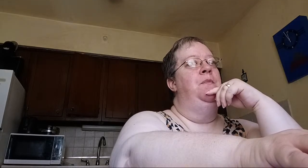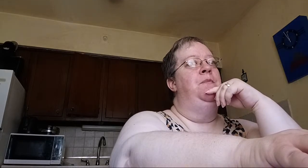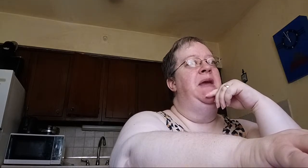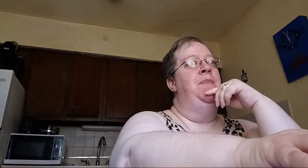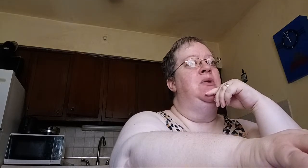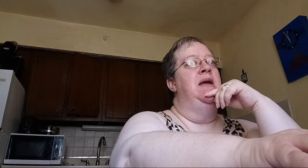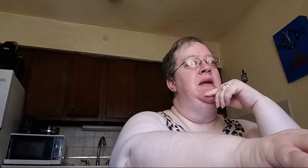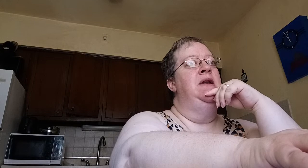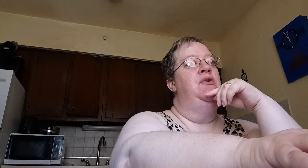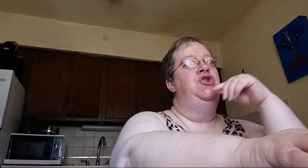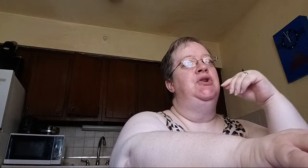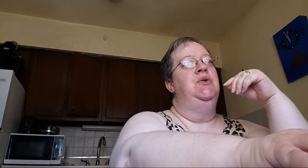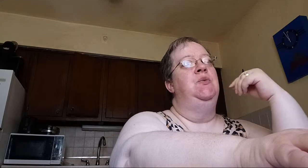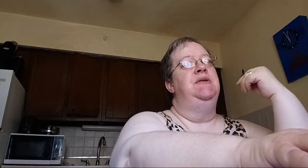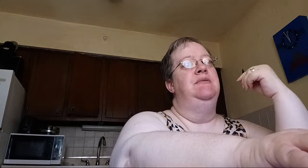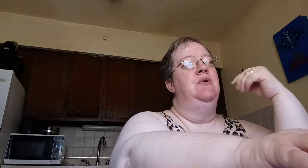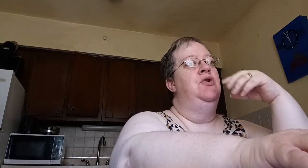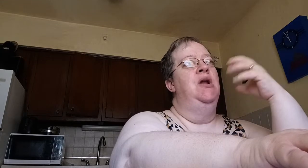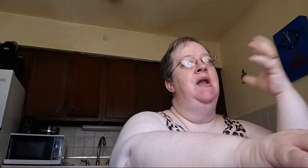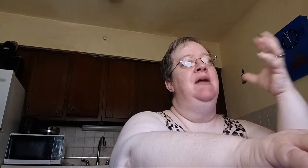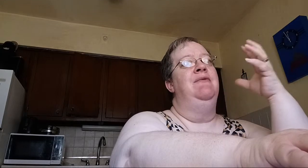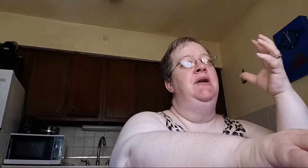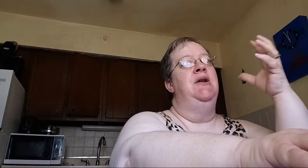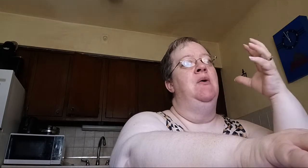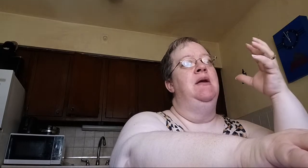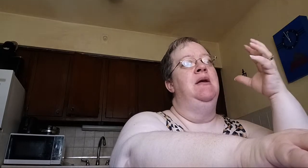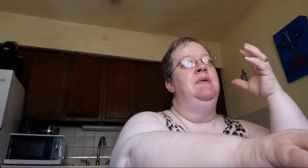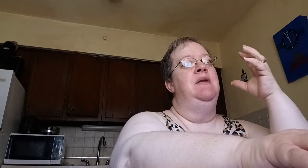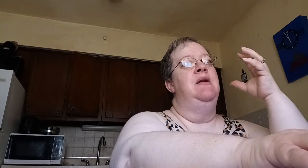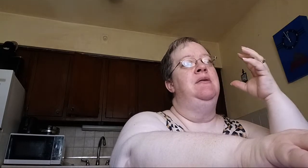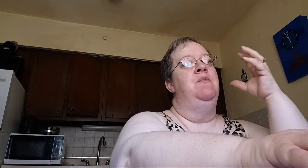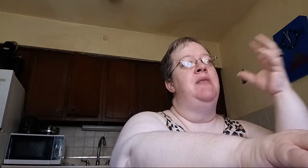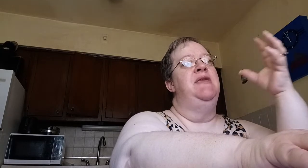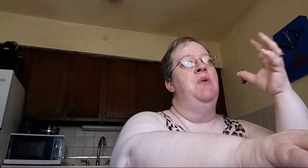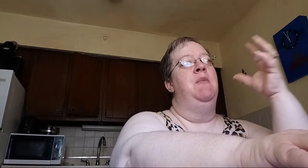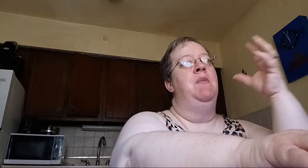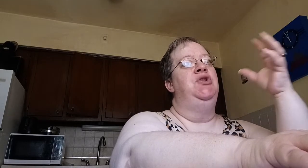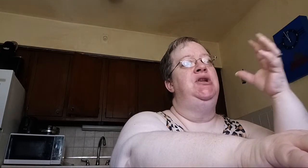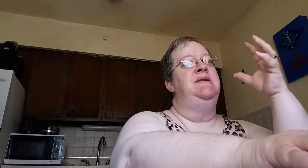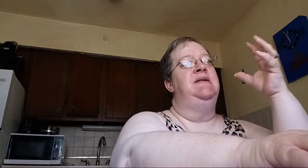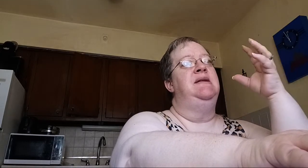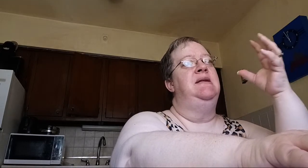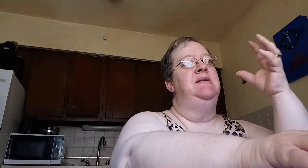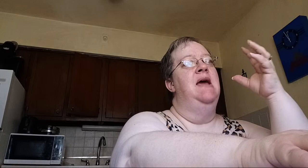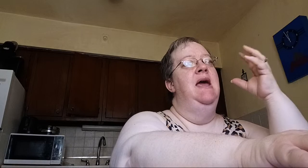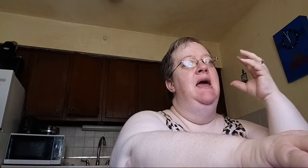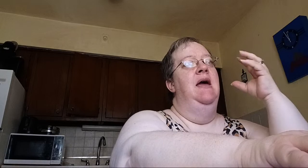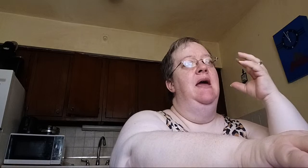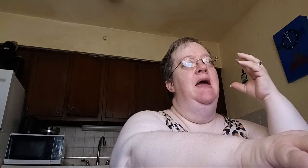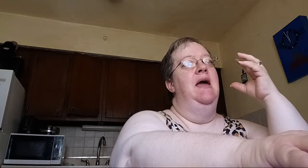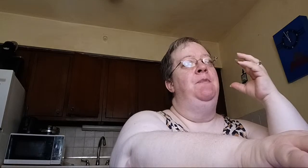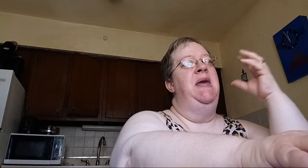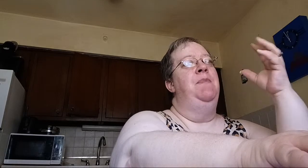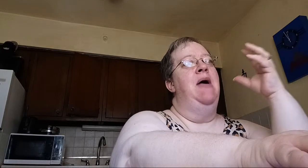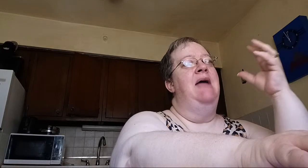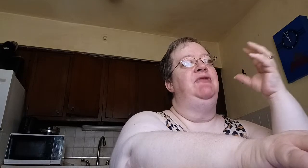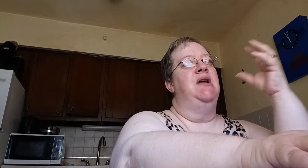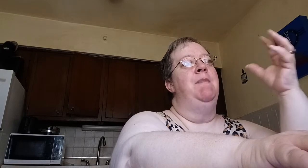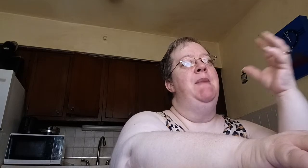People can, you know, the Jews, or none of, you know, this moment when Jesus did this, people have to come out of